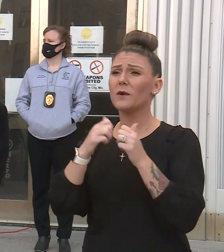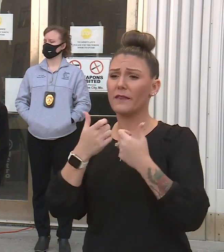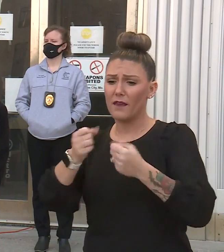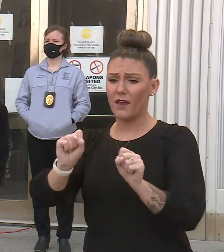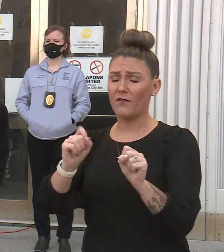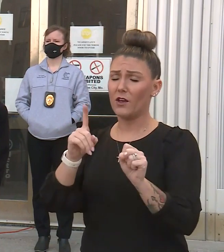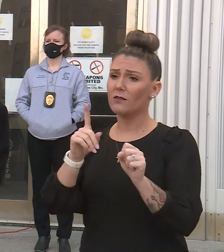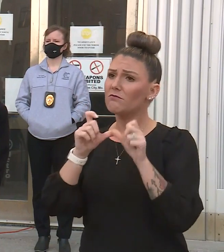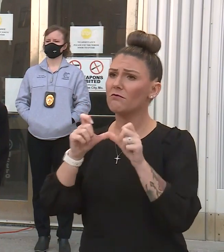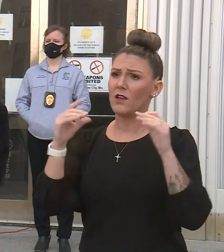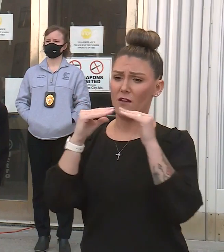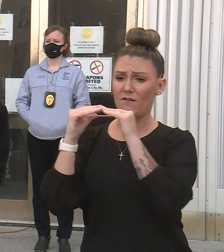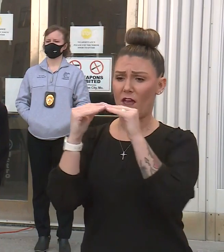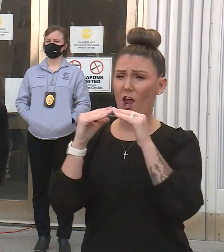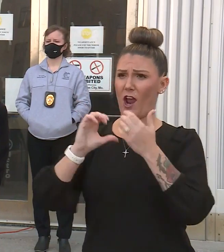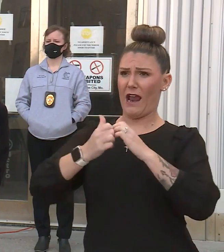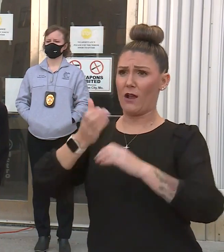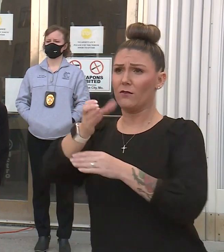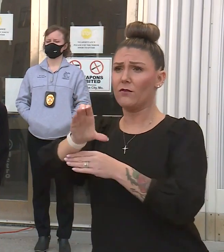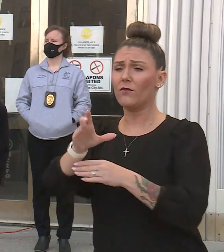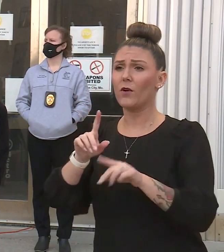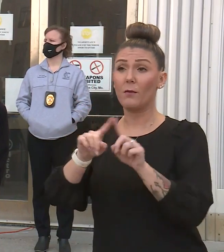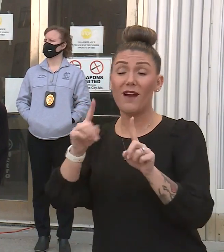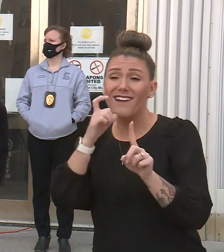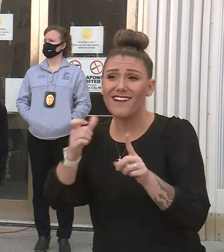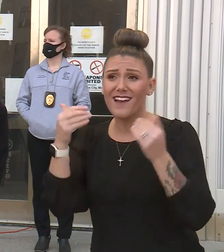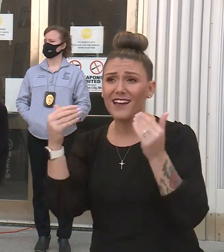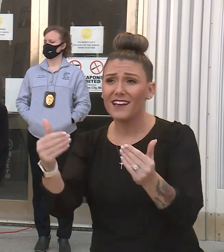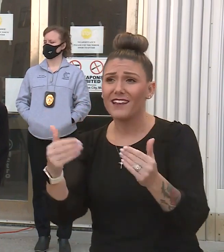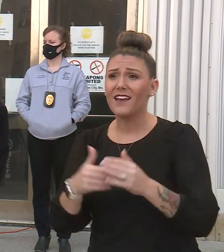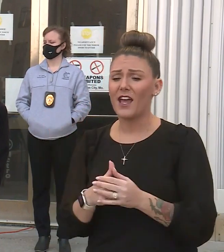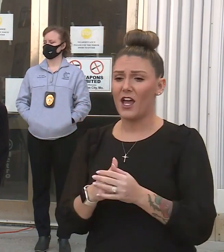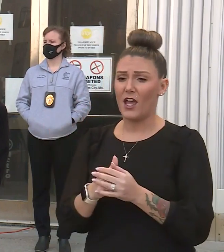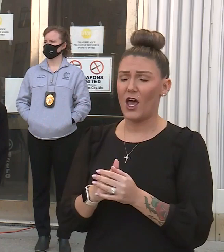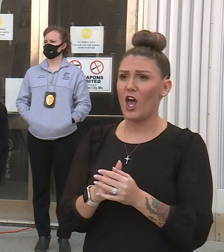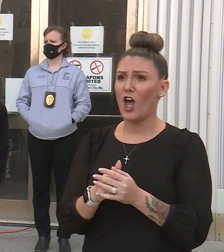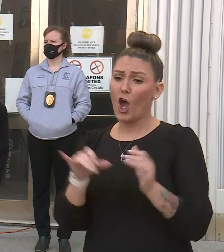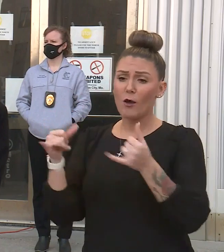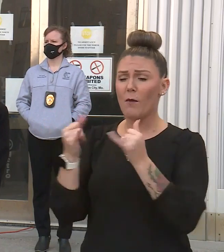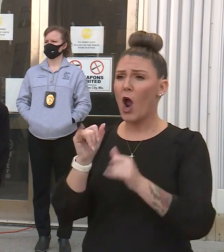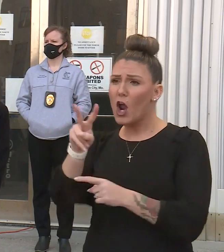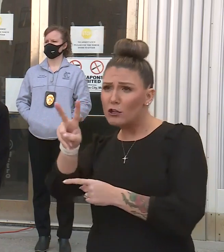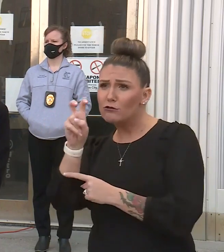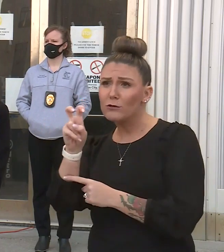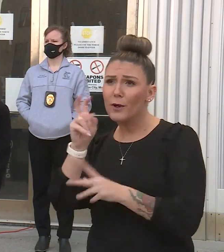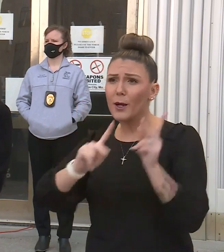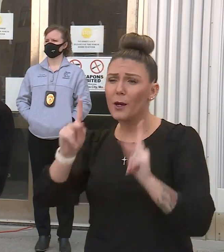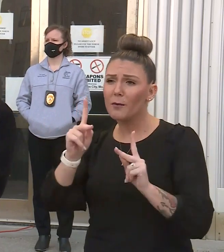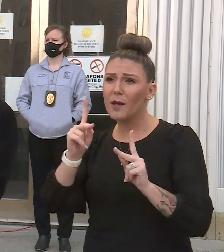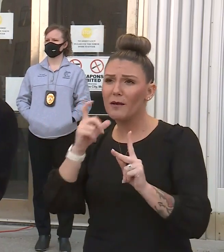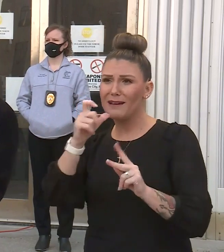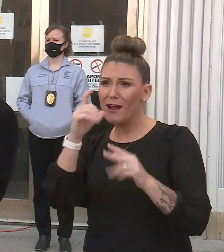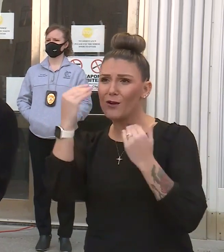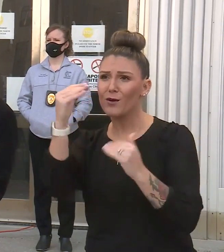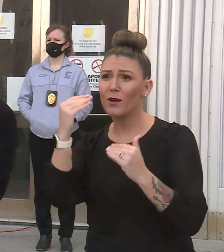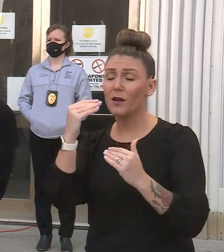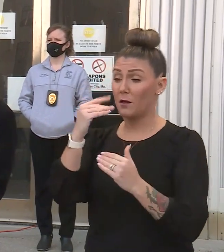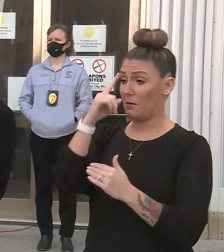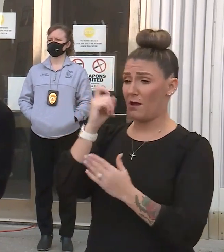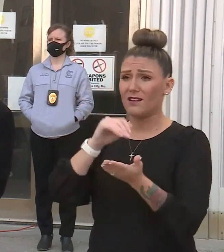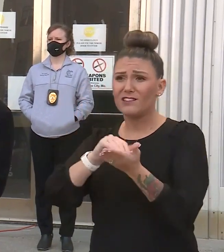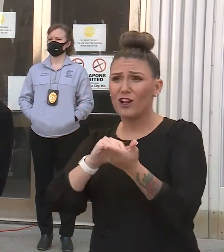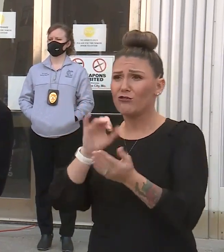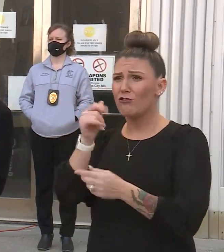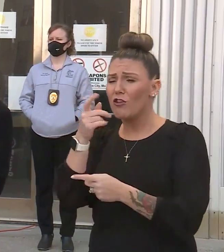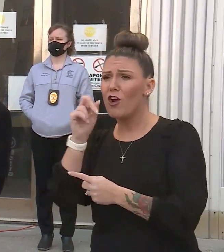to be fair in how we enforce, but what we will not allow is for a party of 200 people to go unrestricted because Dr. Archer's staff